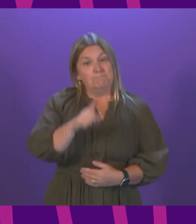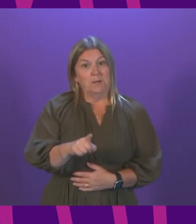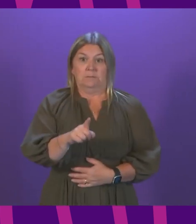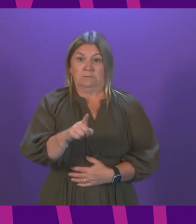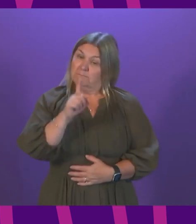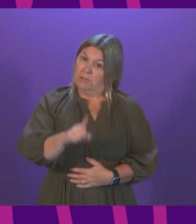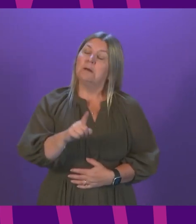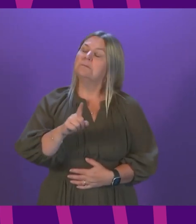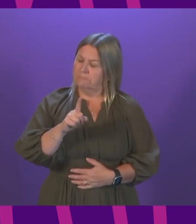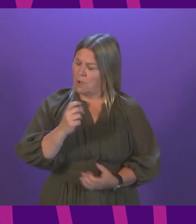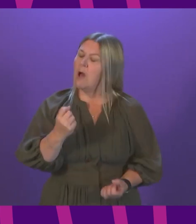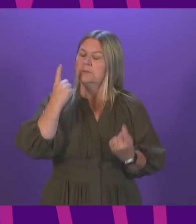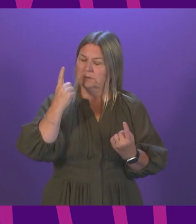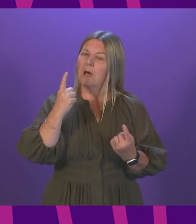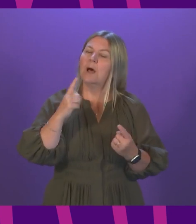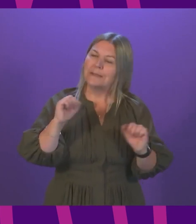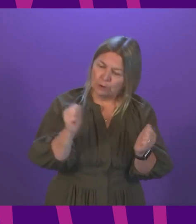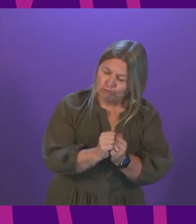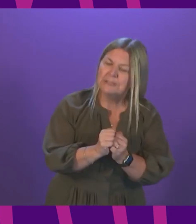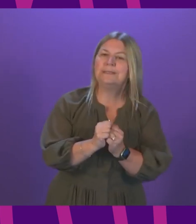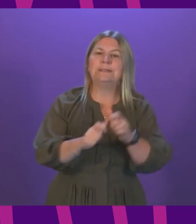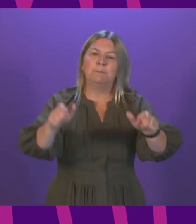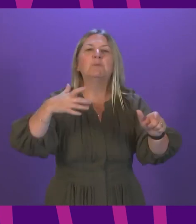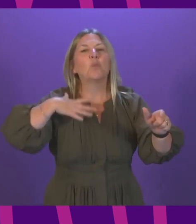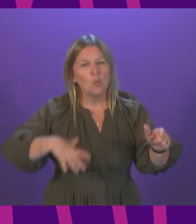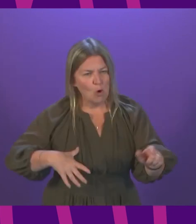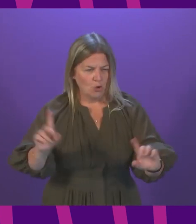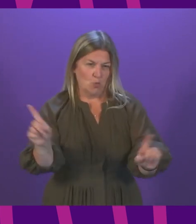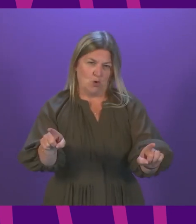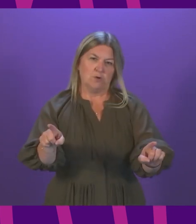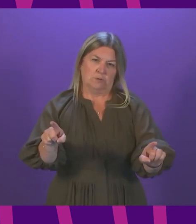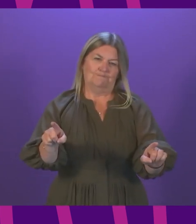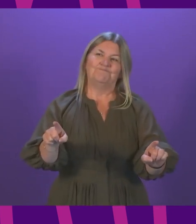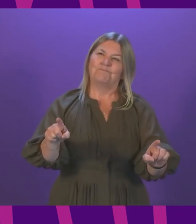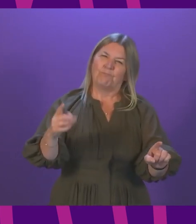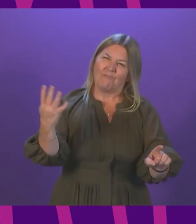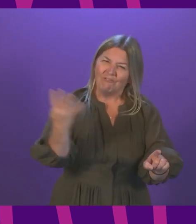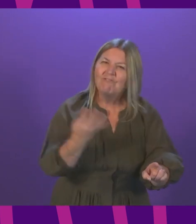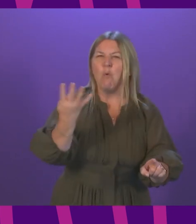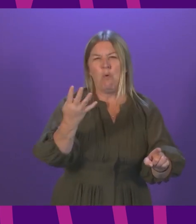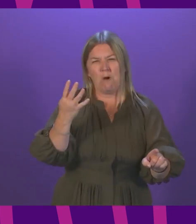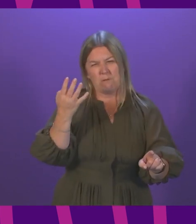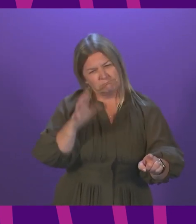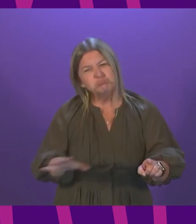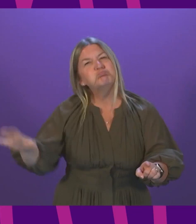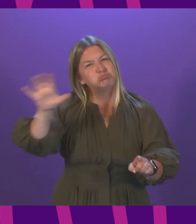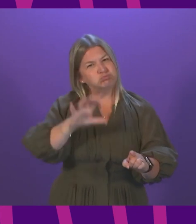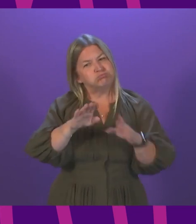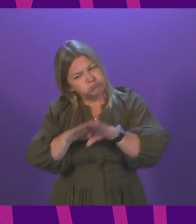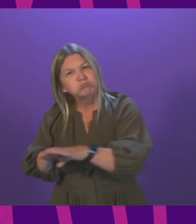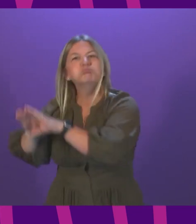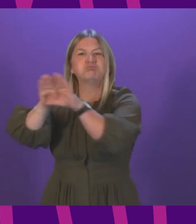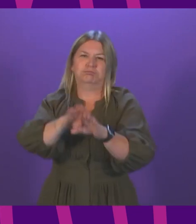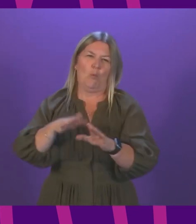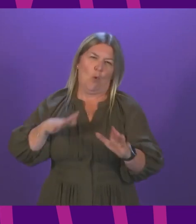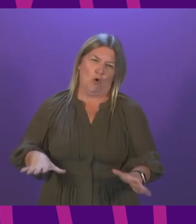we also fully understand and agree with the desirability wherever possible of adopting a four nations approach to travel